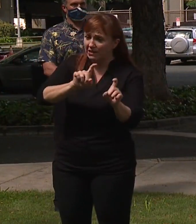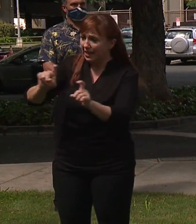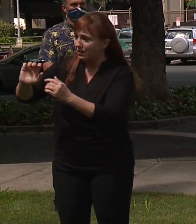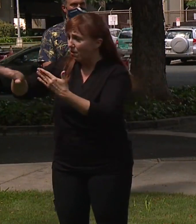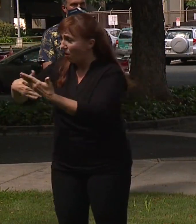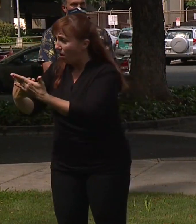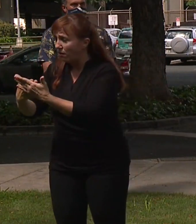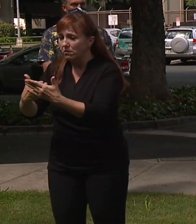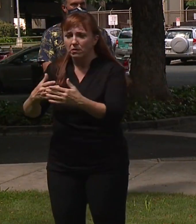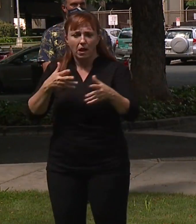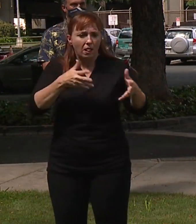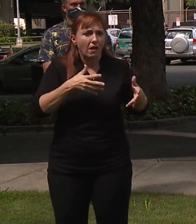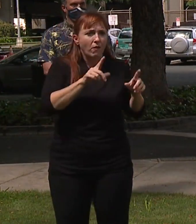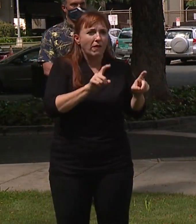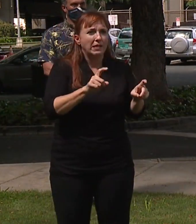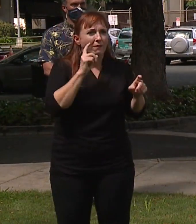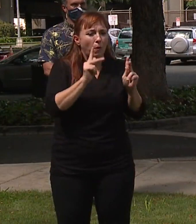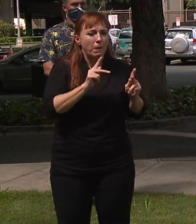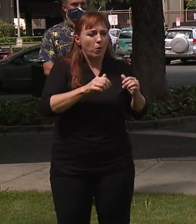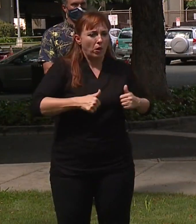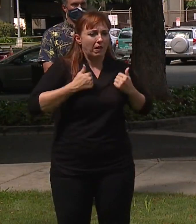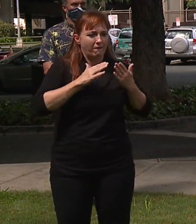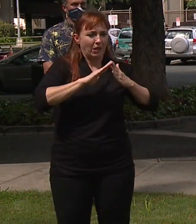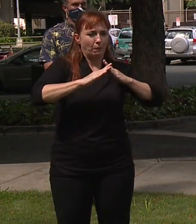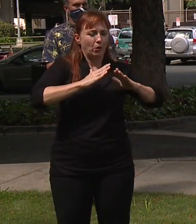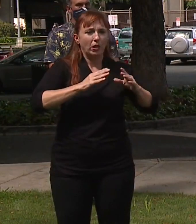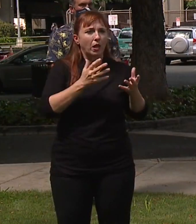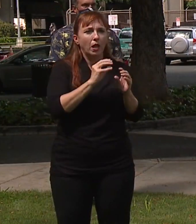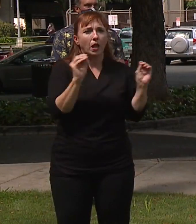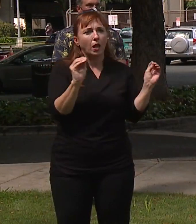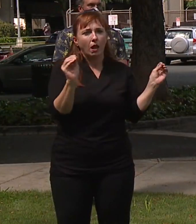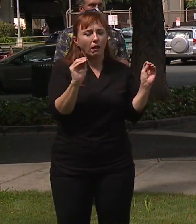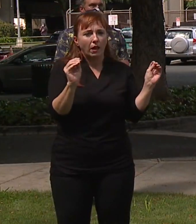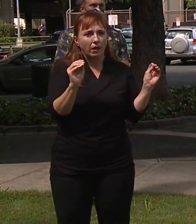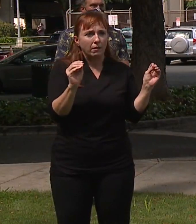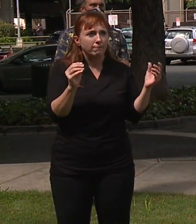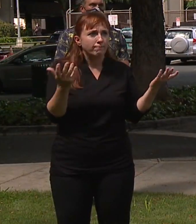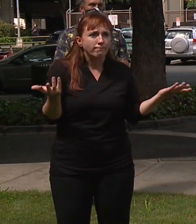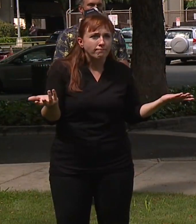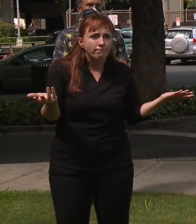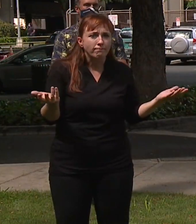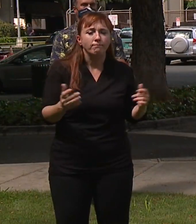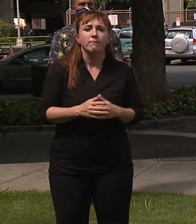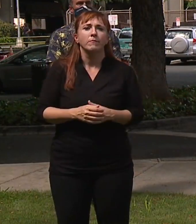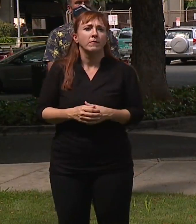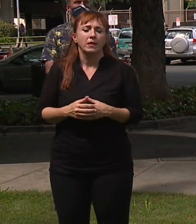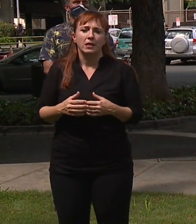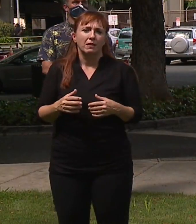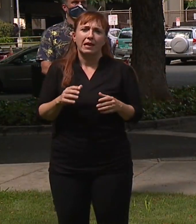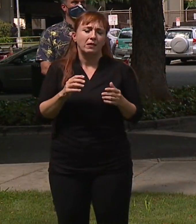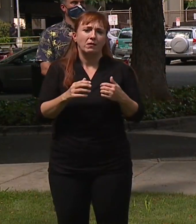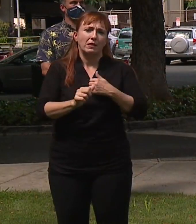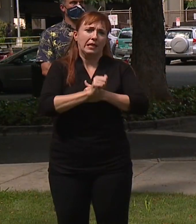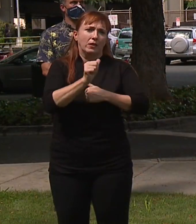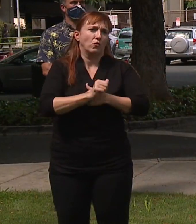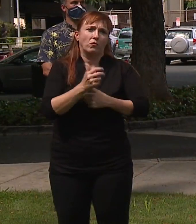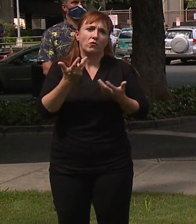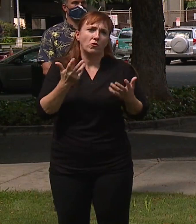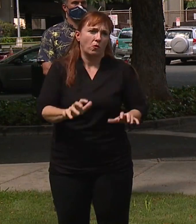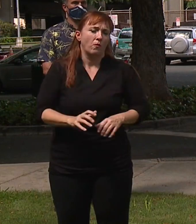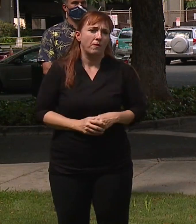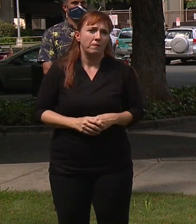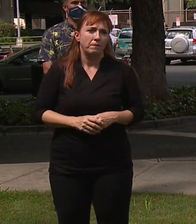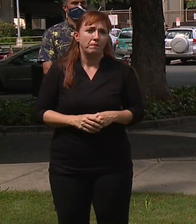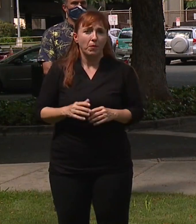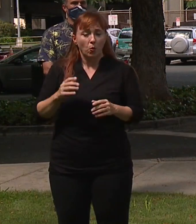test our local folks who come into positives or themselves are asymptomatic and we don't want to jeopardize that but we're